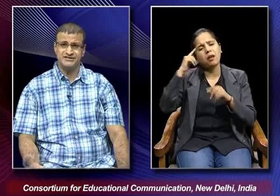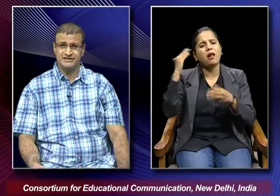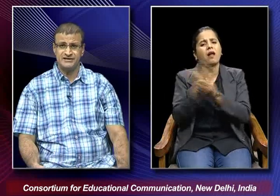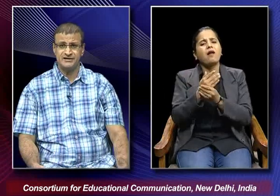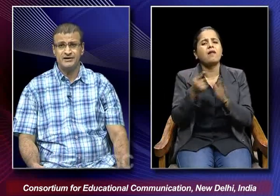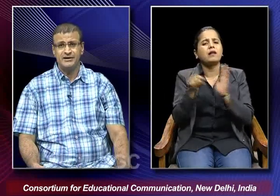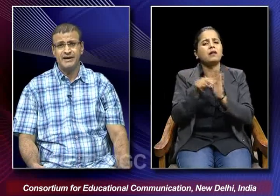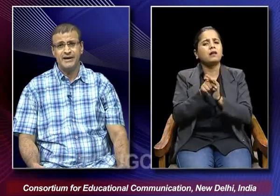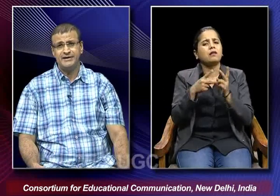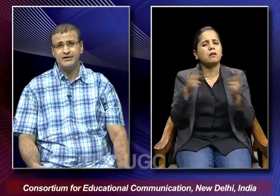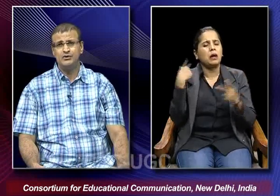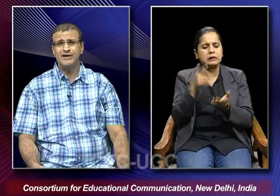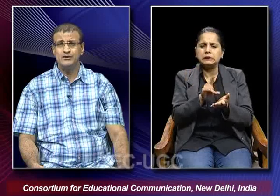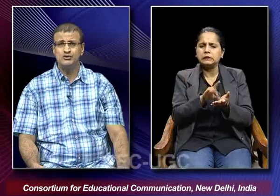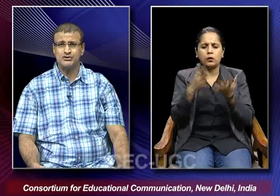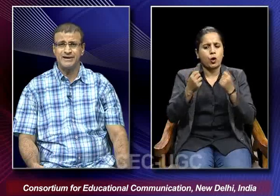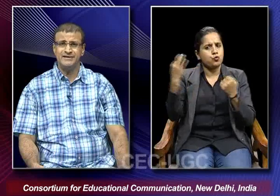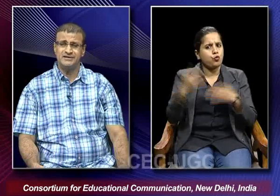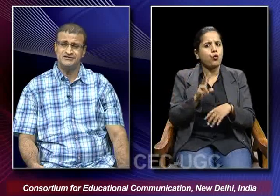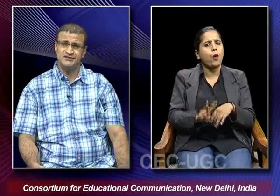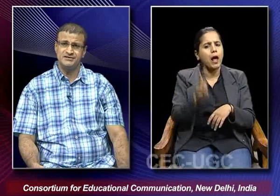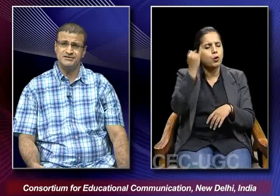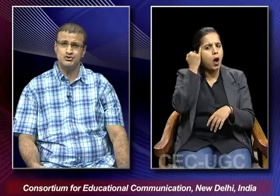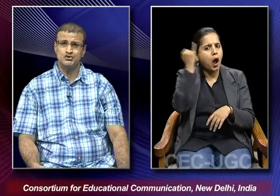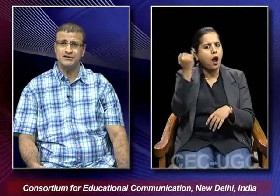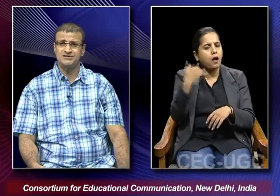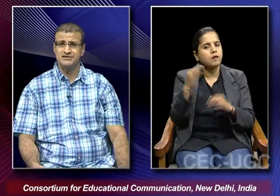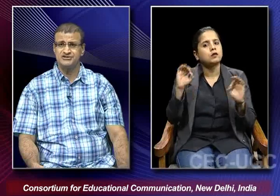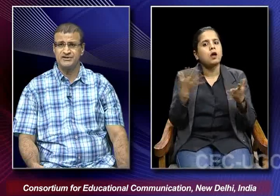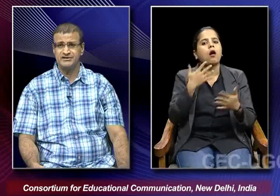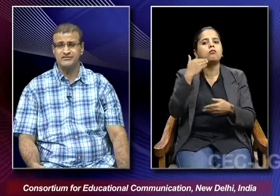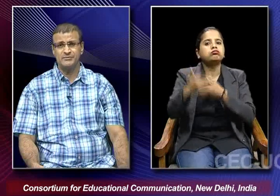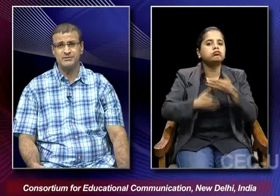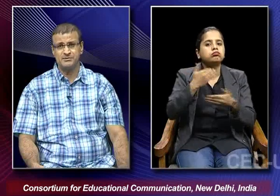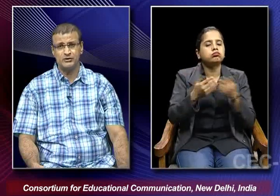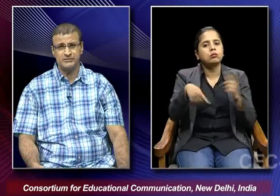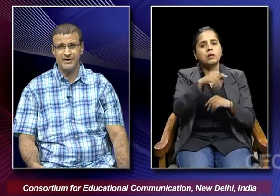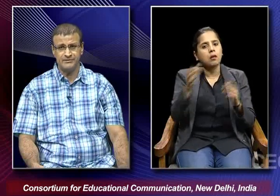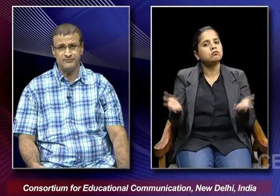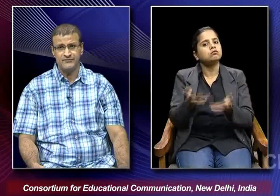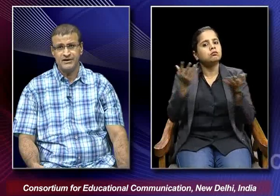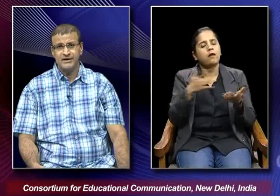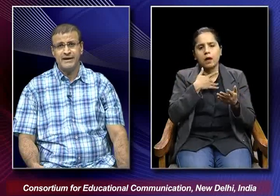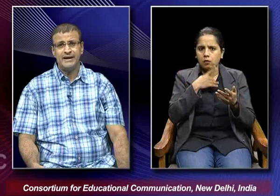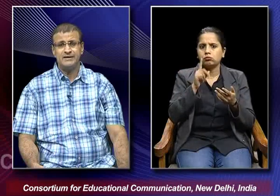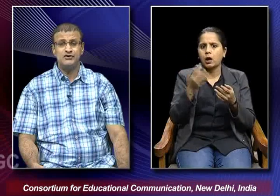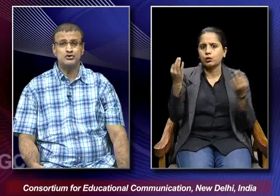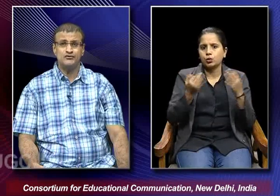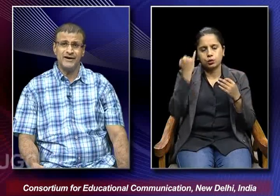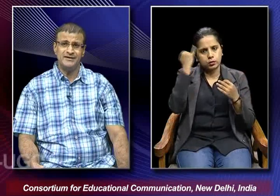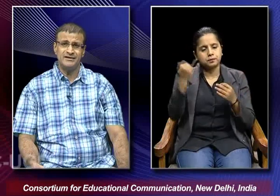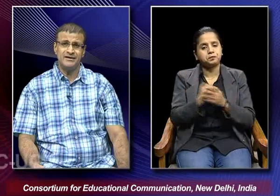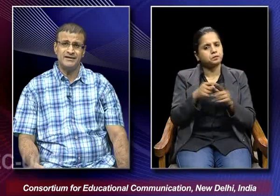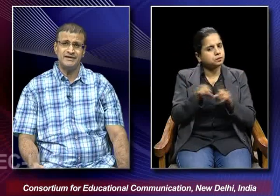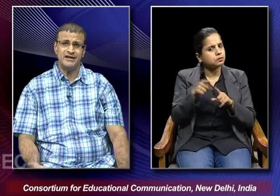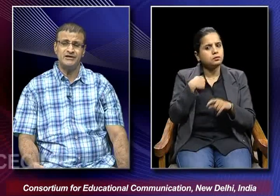being rejected and new values or ideas in the socio-cultural sphere they were being promoted by him. And we also